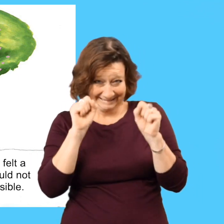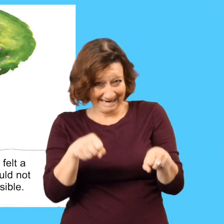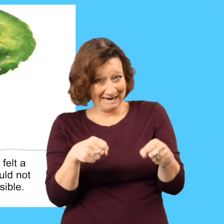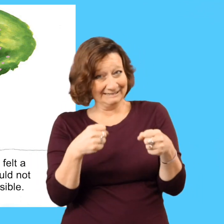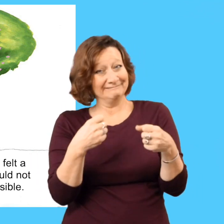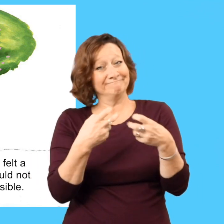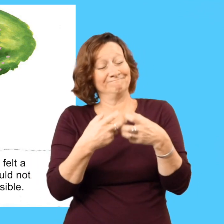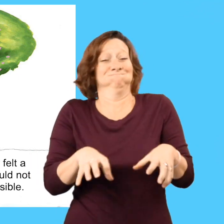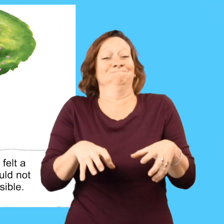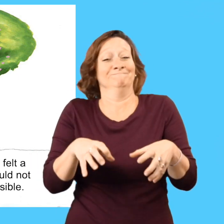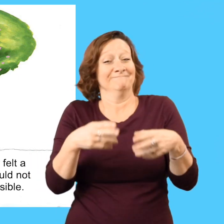more perfect egg.